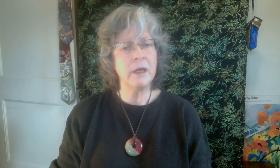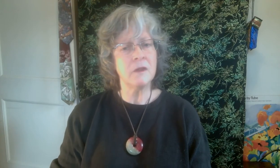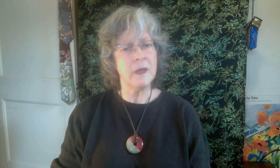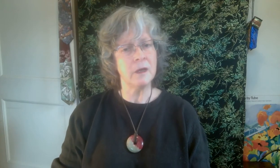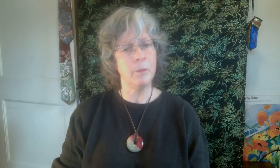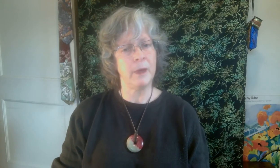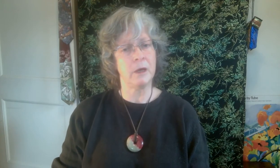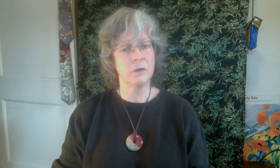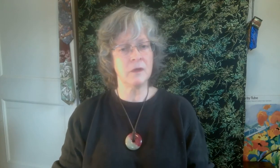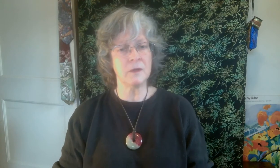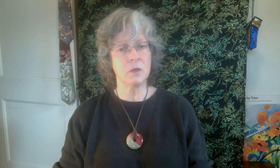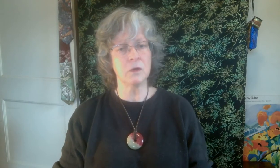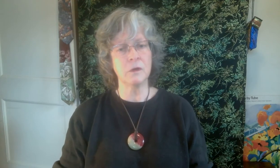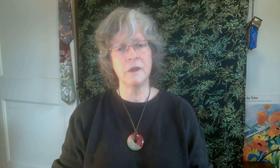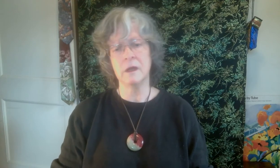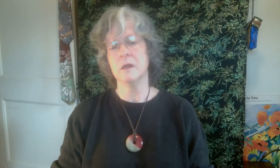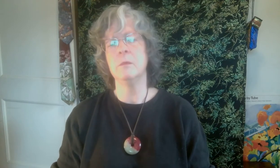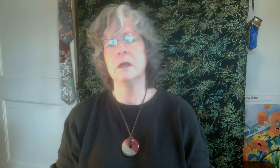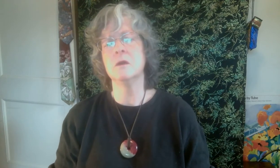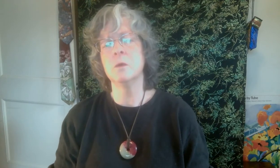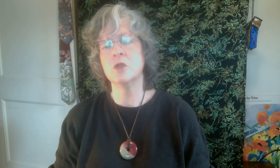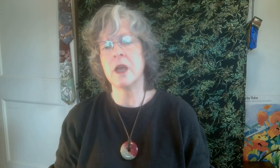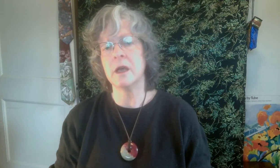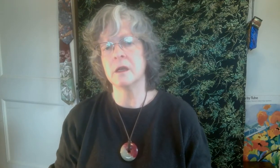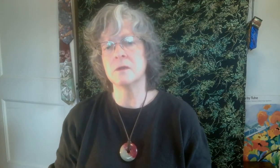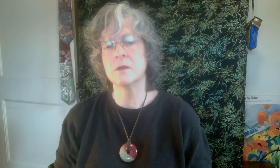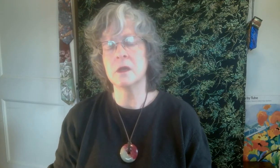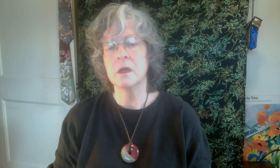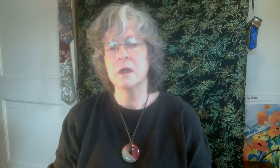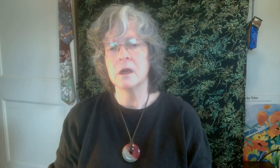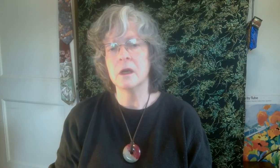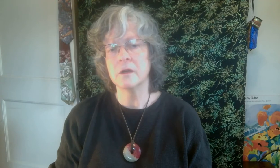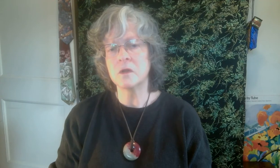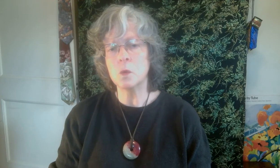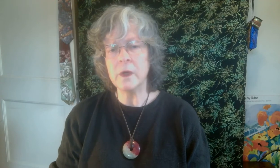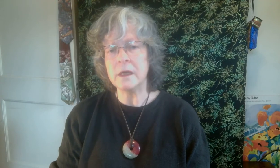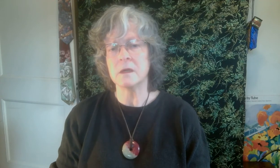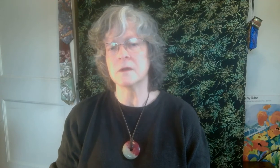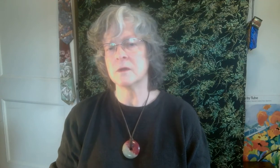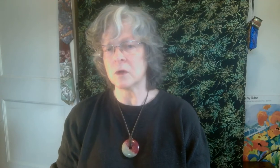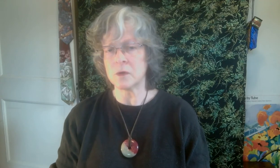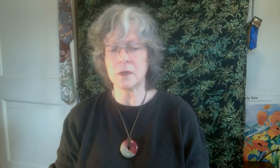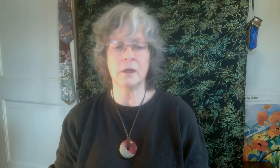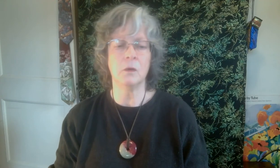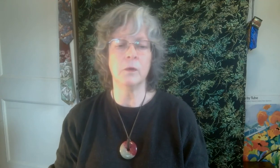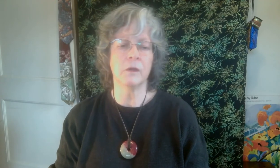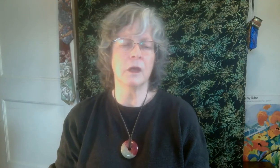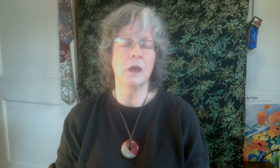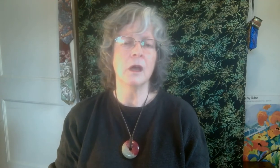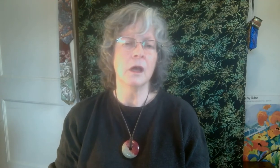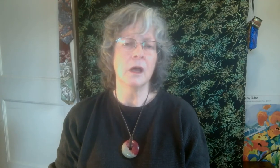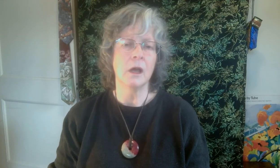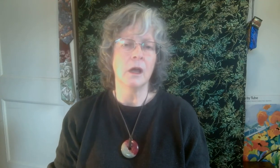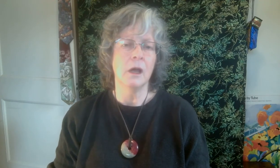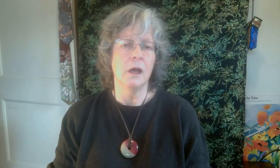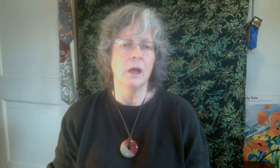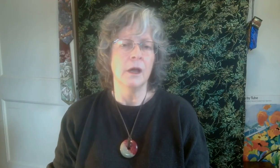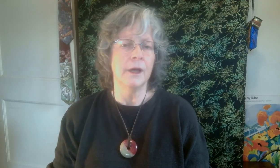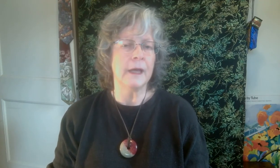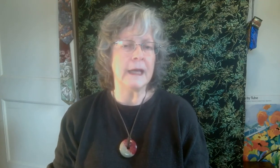think about this earth element which has sweetness associated with as